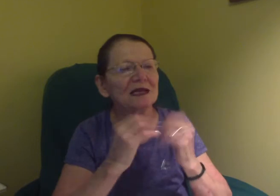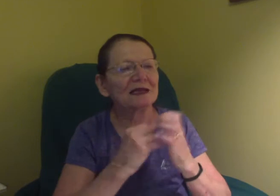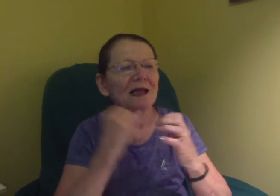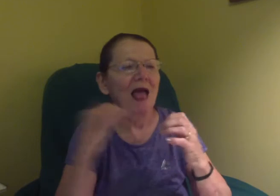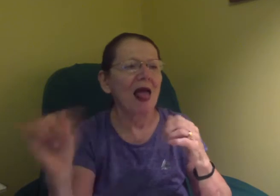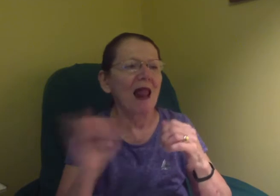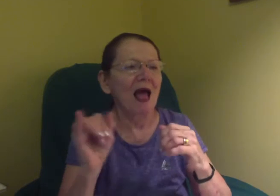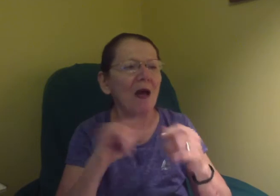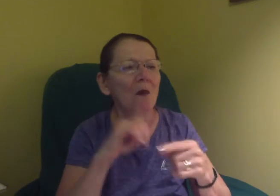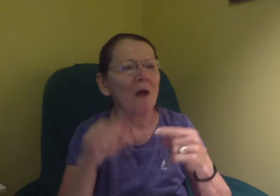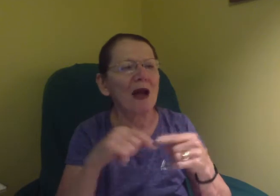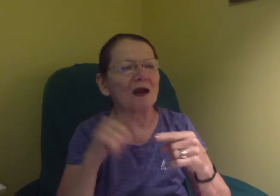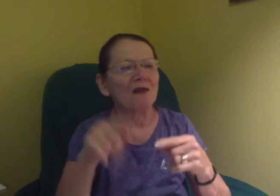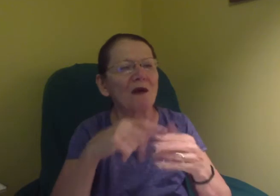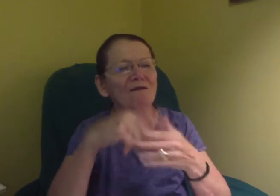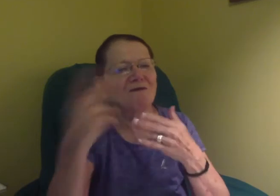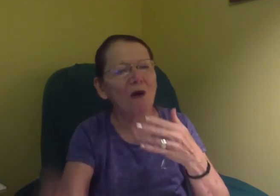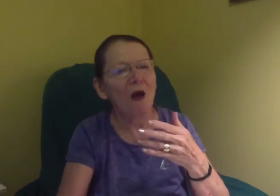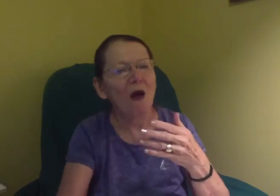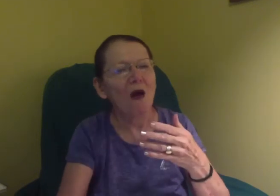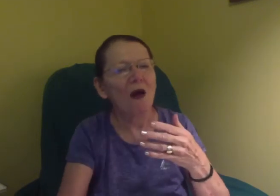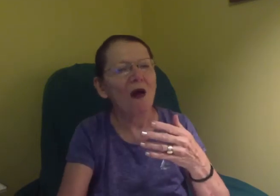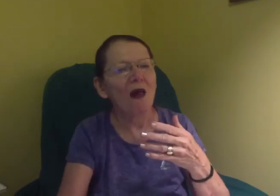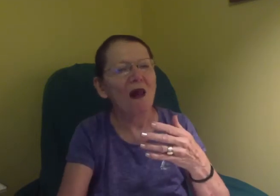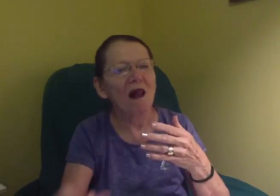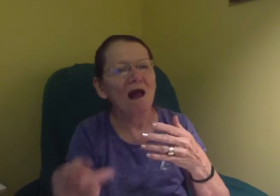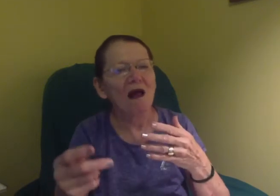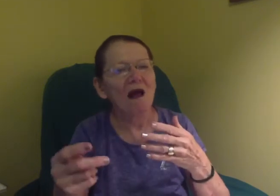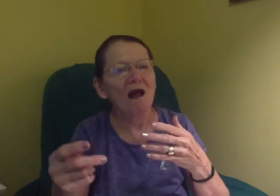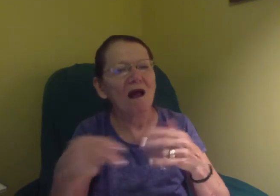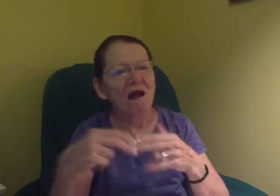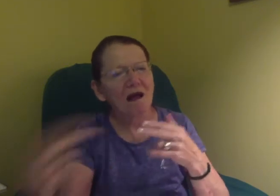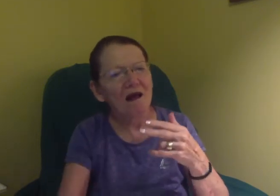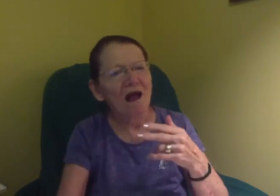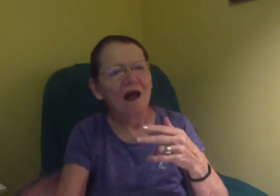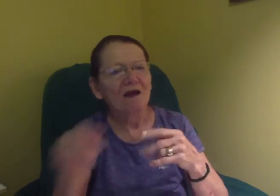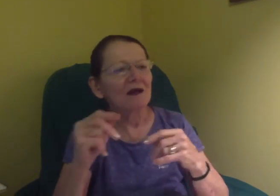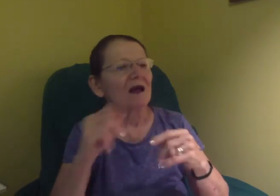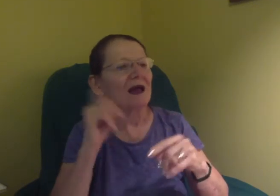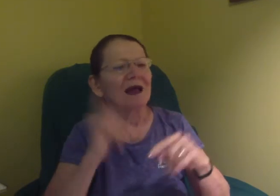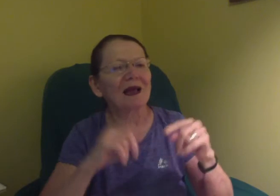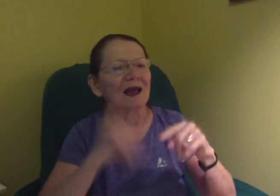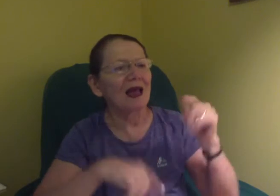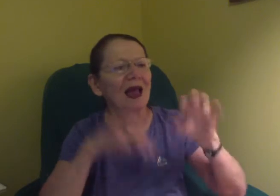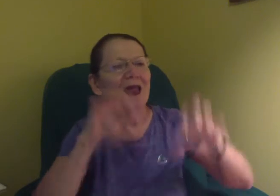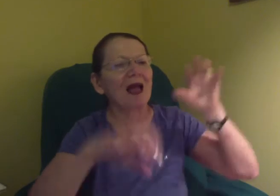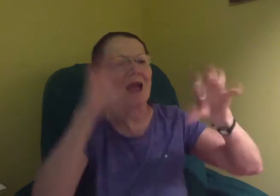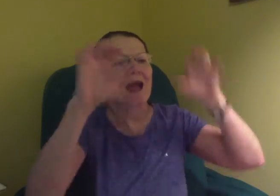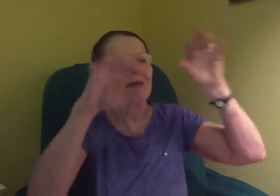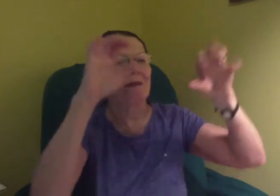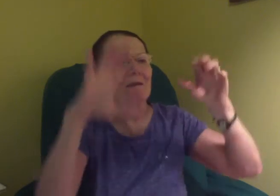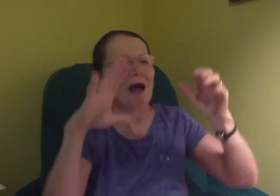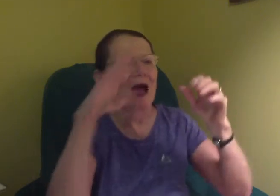I don't to get back.